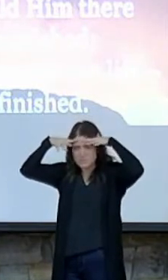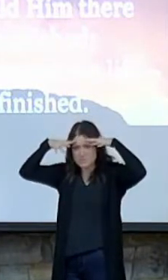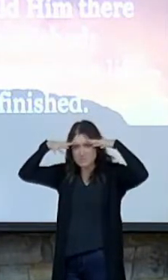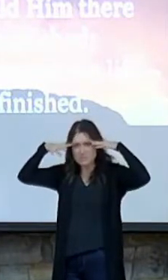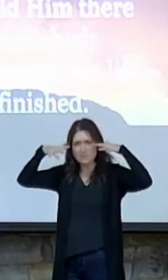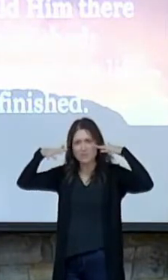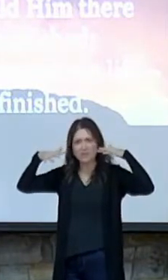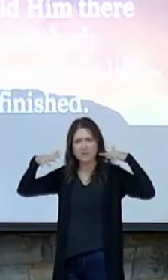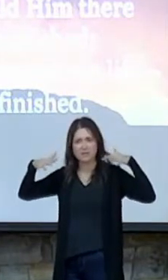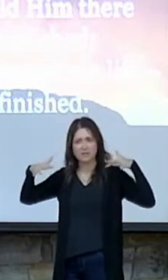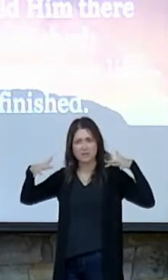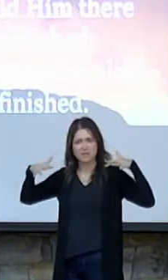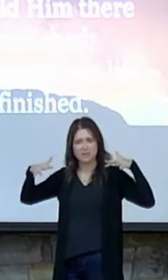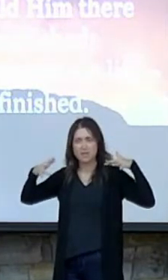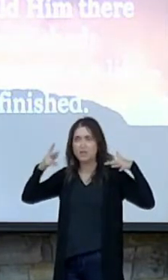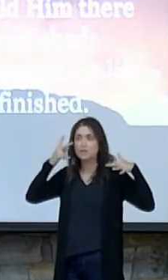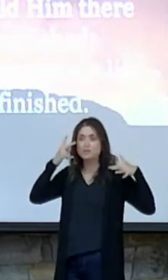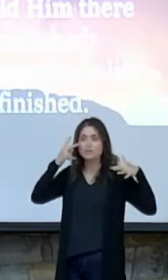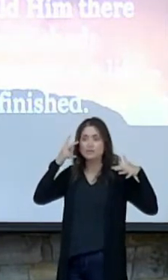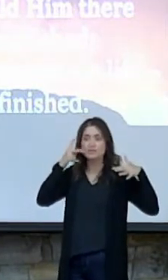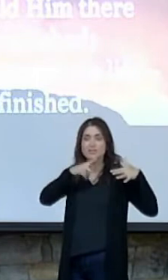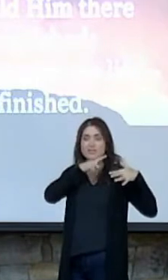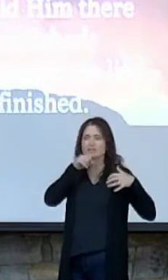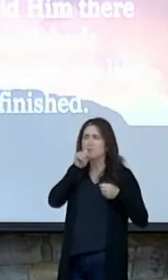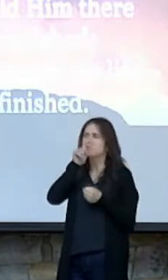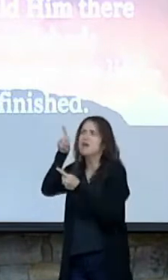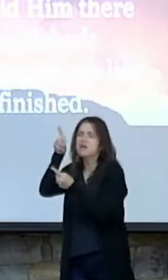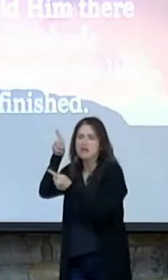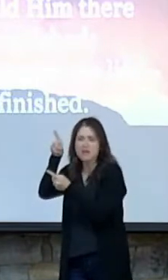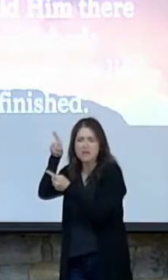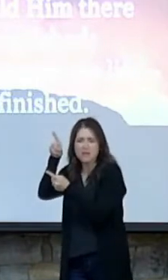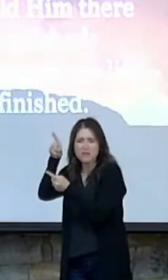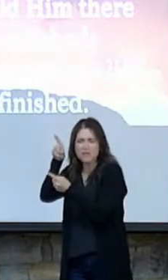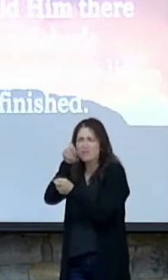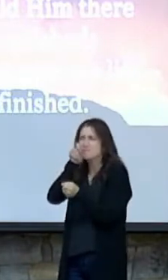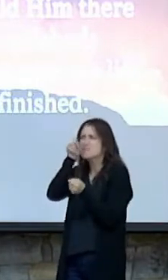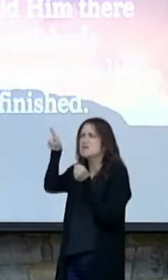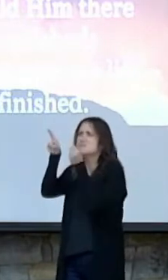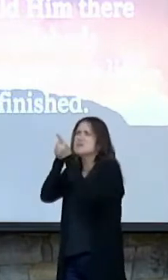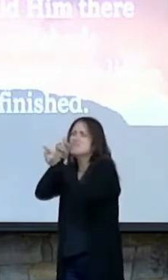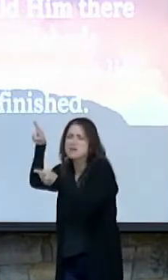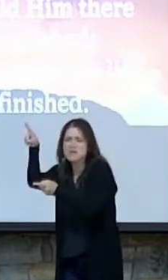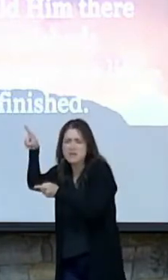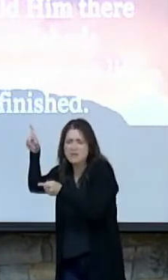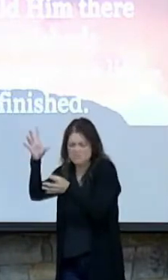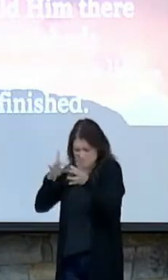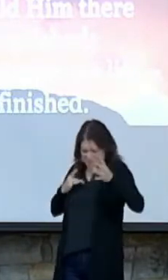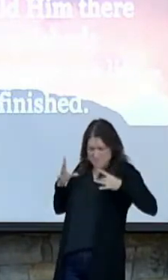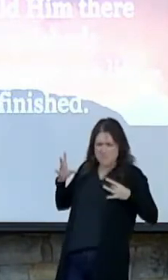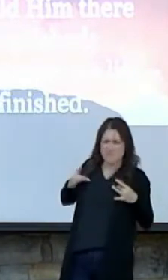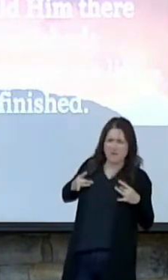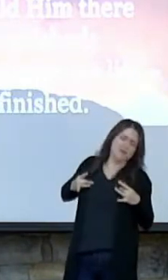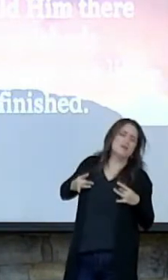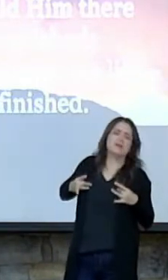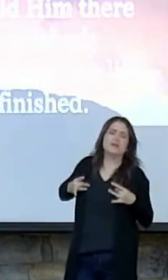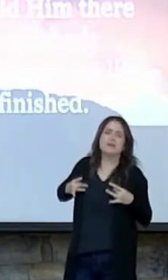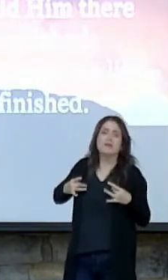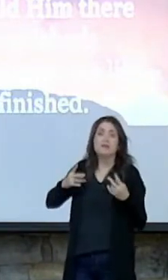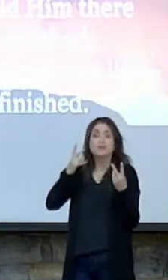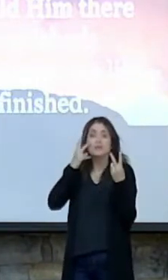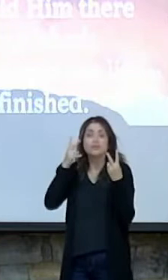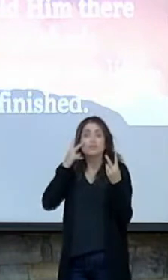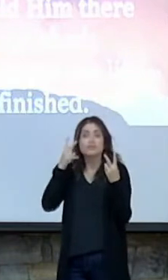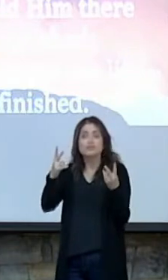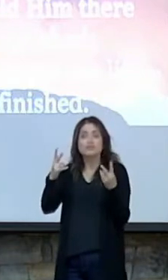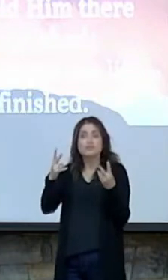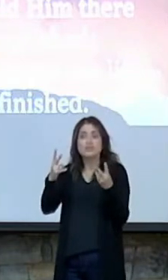Do you see the dried spit where he was spit upon? Do you see the spikes in